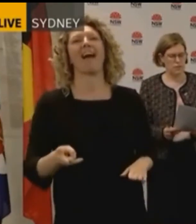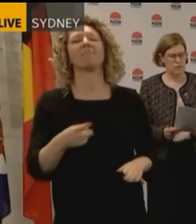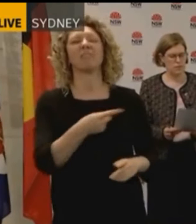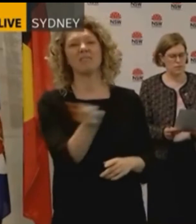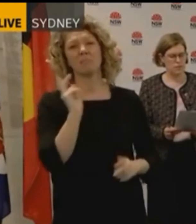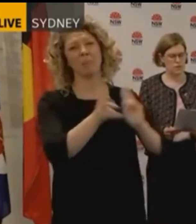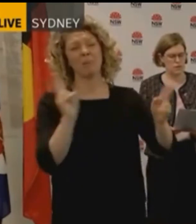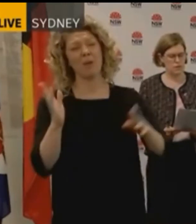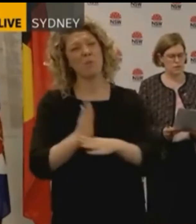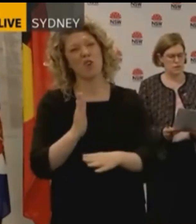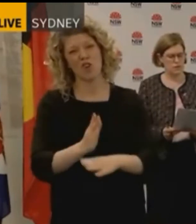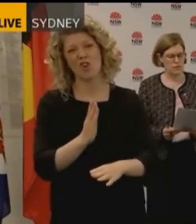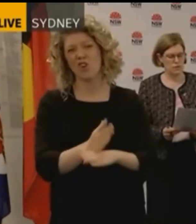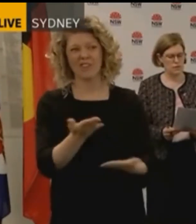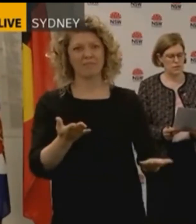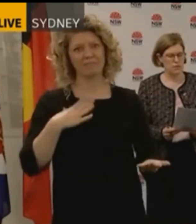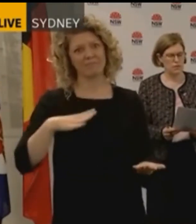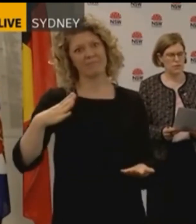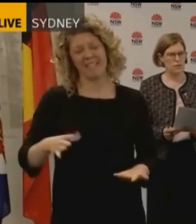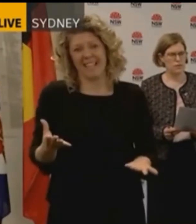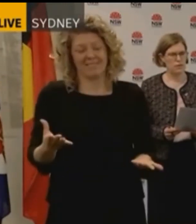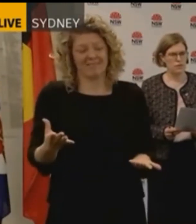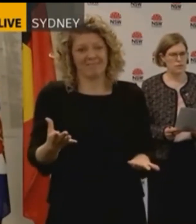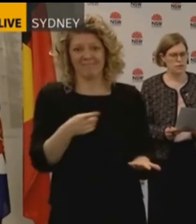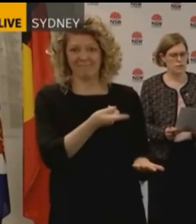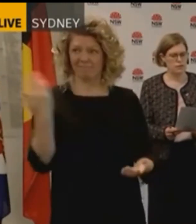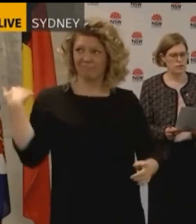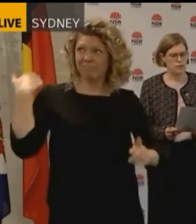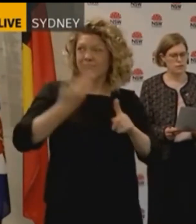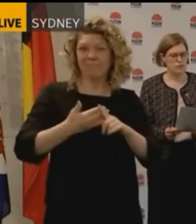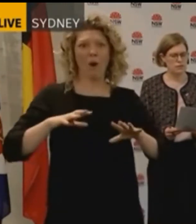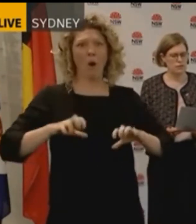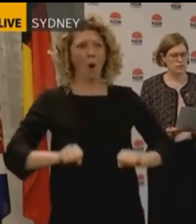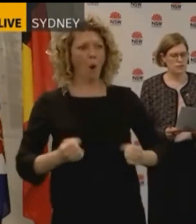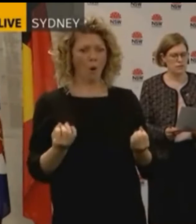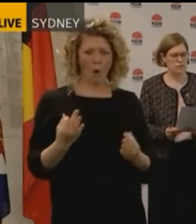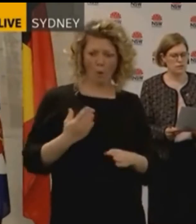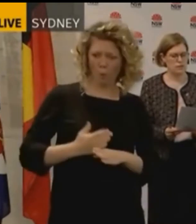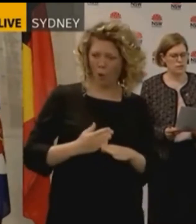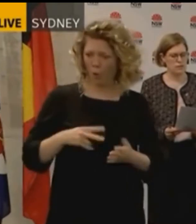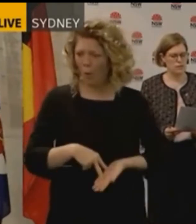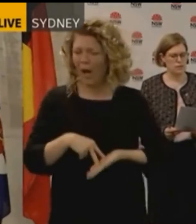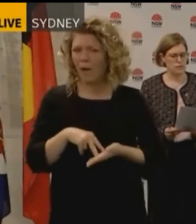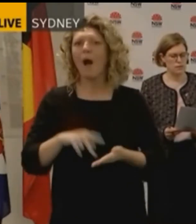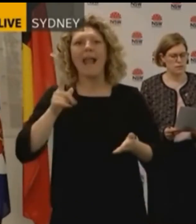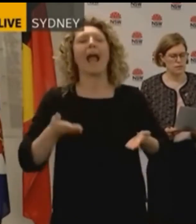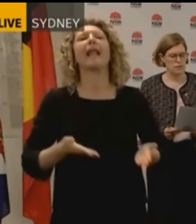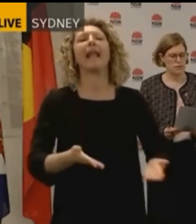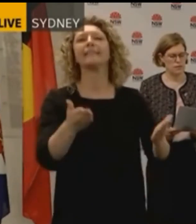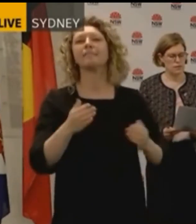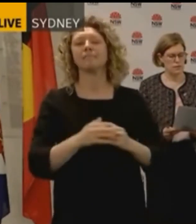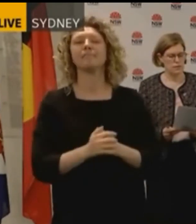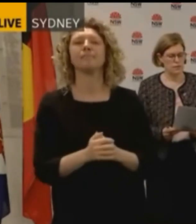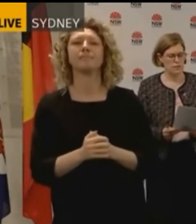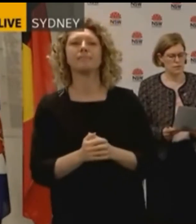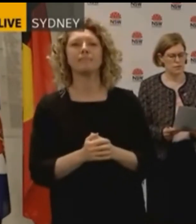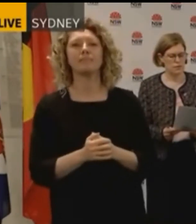also reinstate those jobs that unfortunately were put on hold during that time. I also want to foreshadow that if